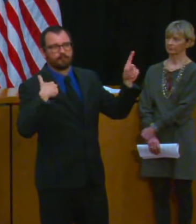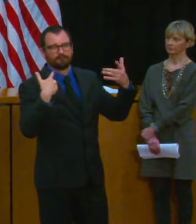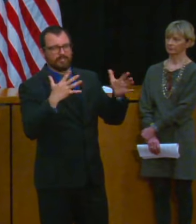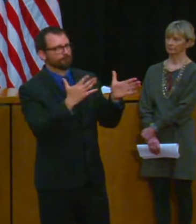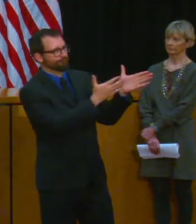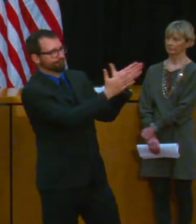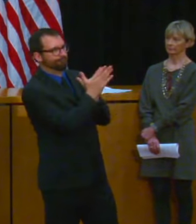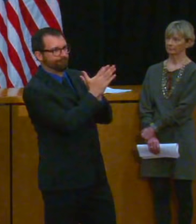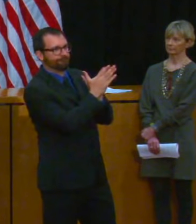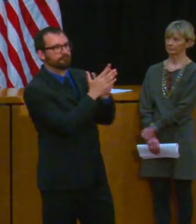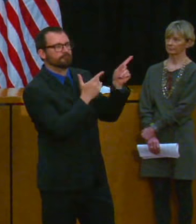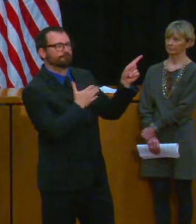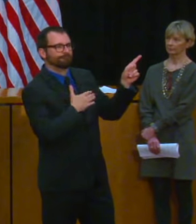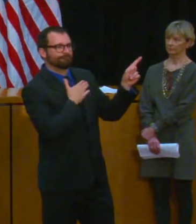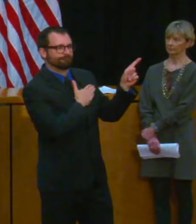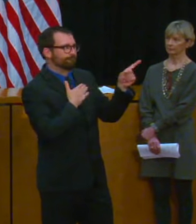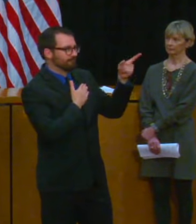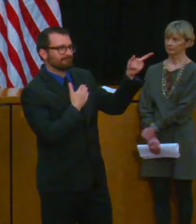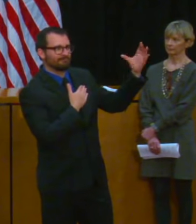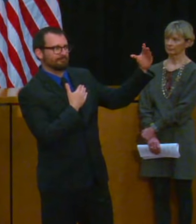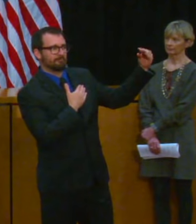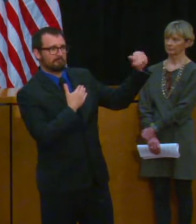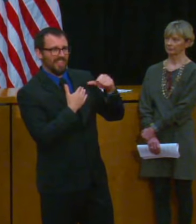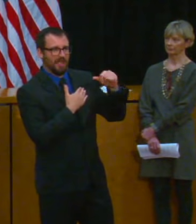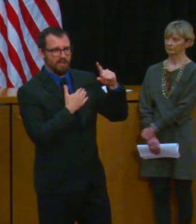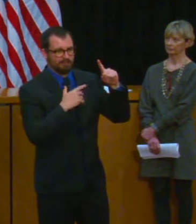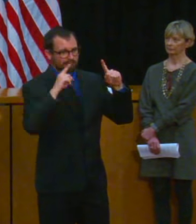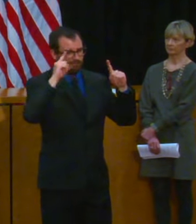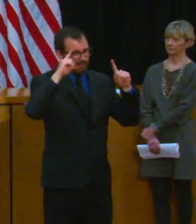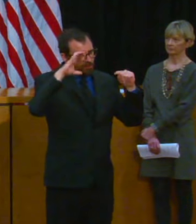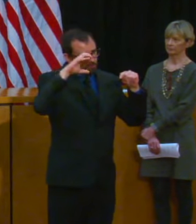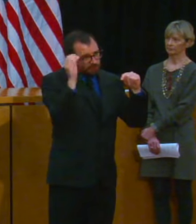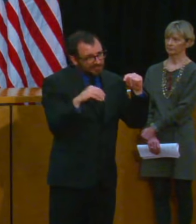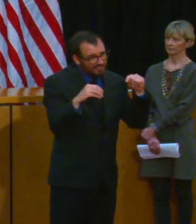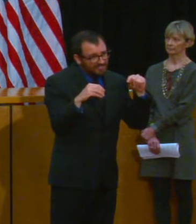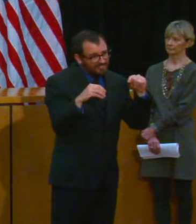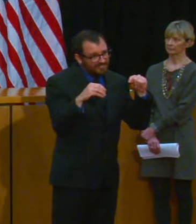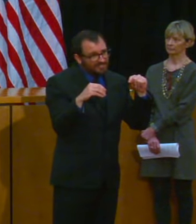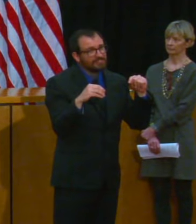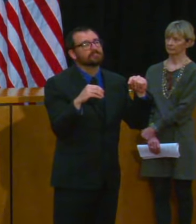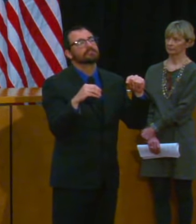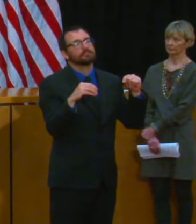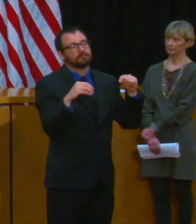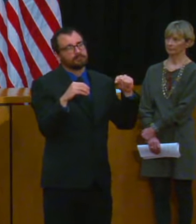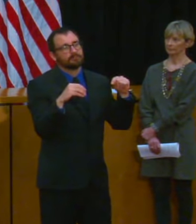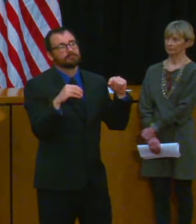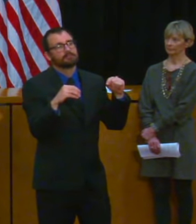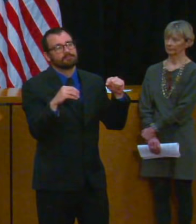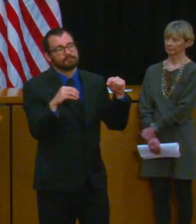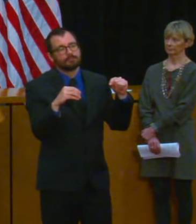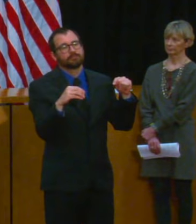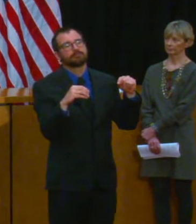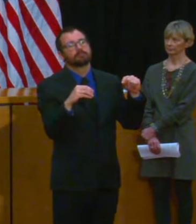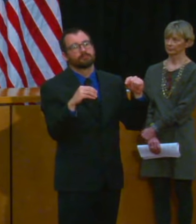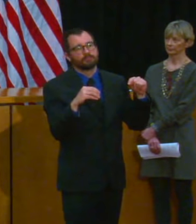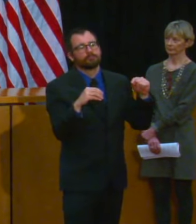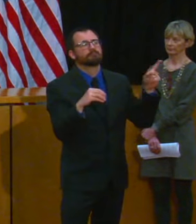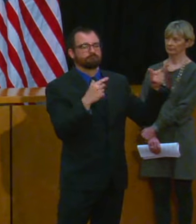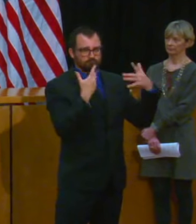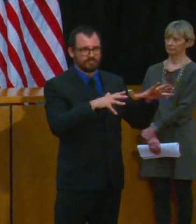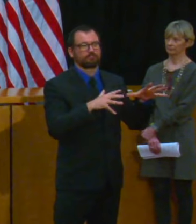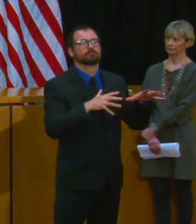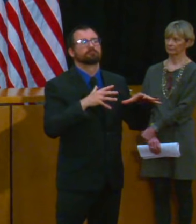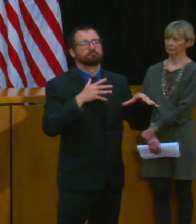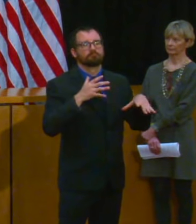filed for and got approved by the president several weeks ago currently Massachusetts expects to absorb about 25